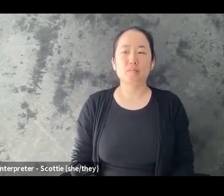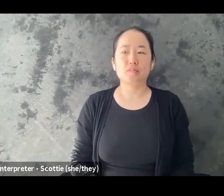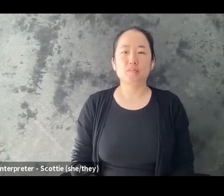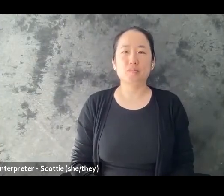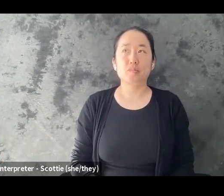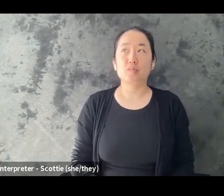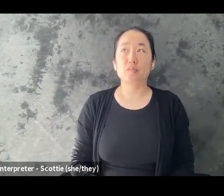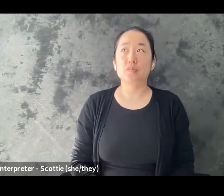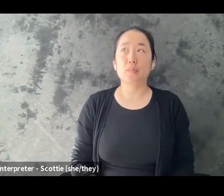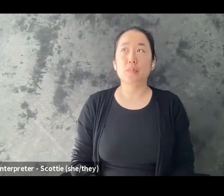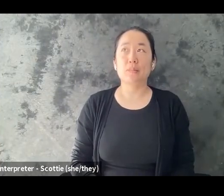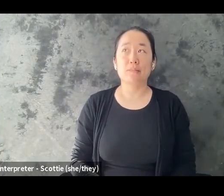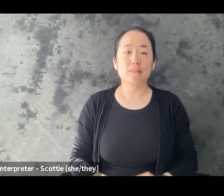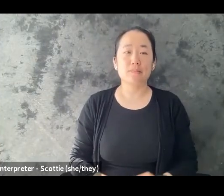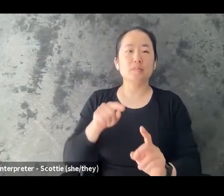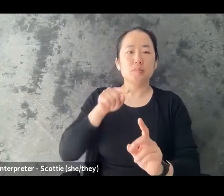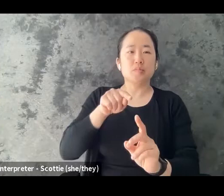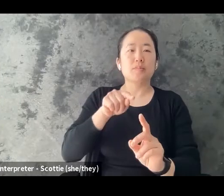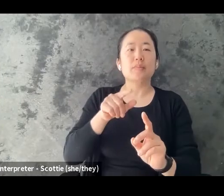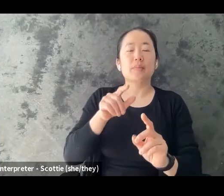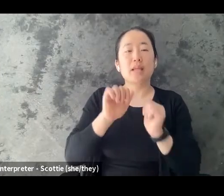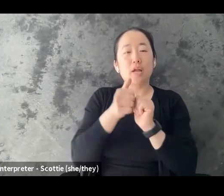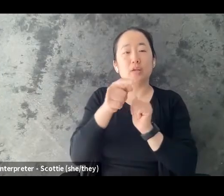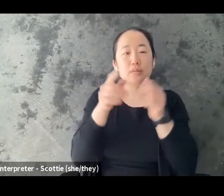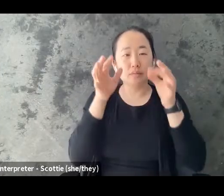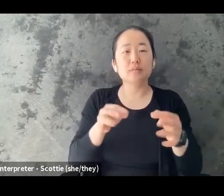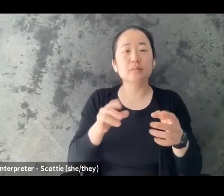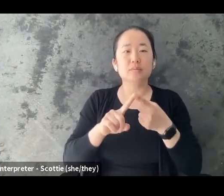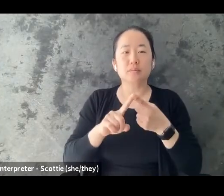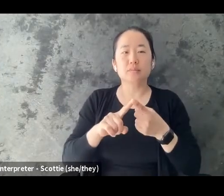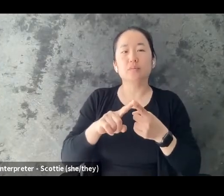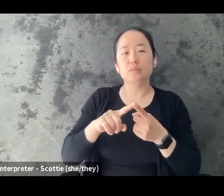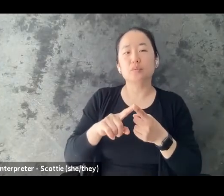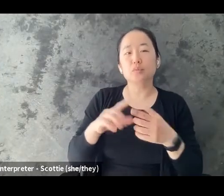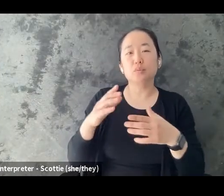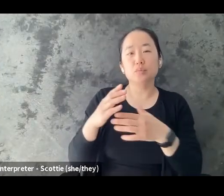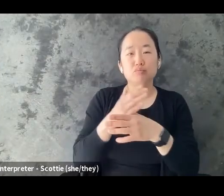However, if you do choose to share, I just want to remind you and let you know that you definitely deserve to